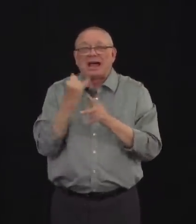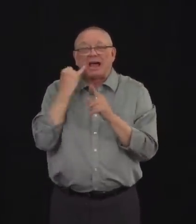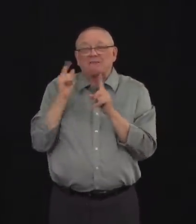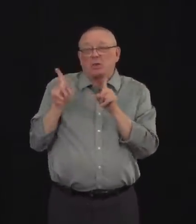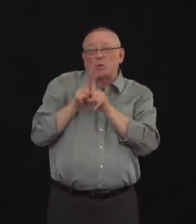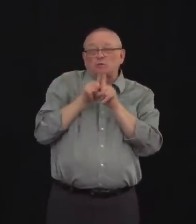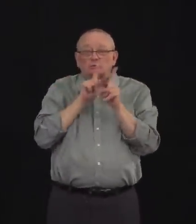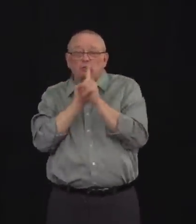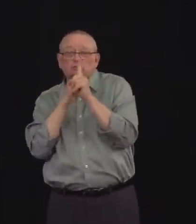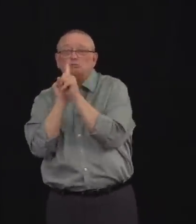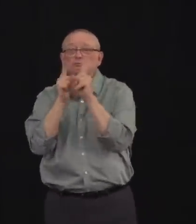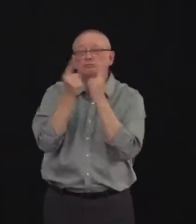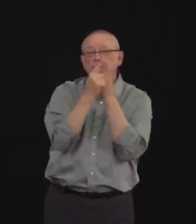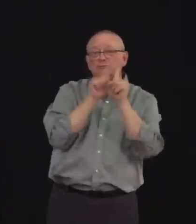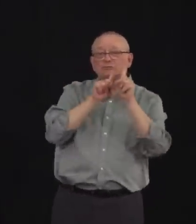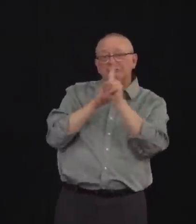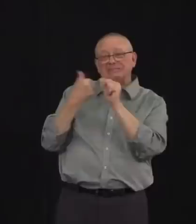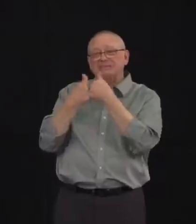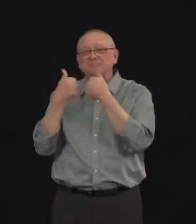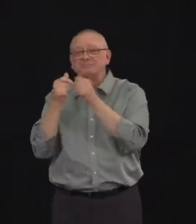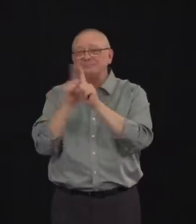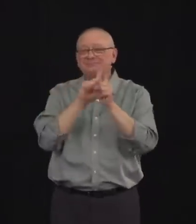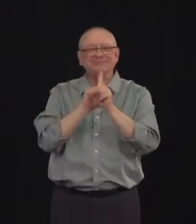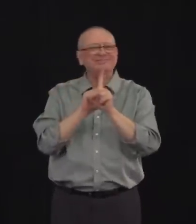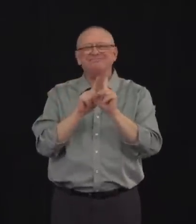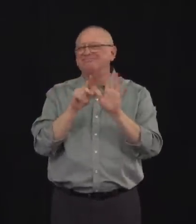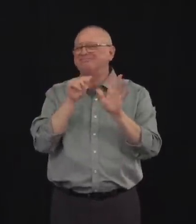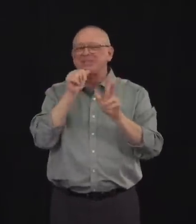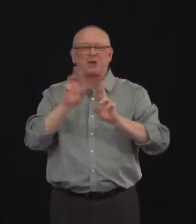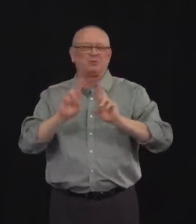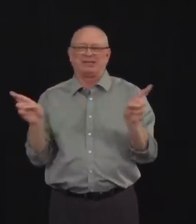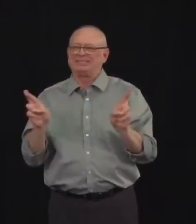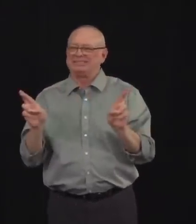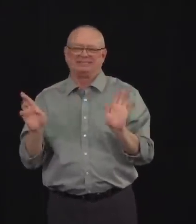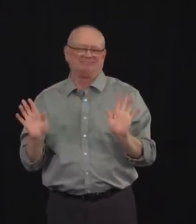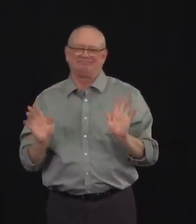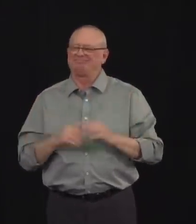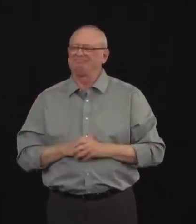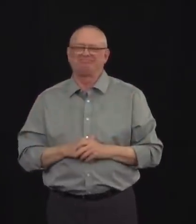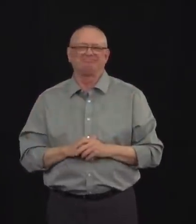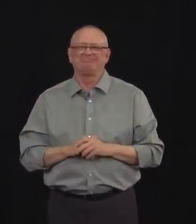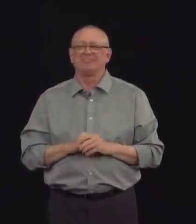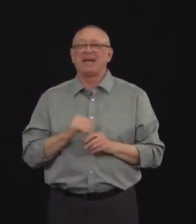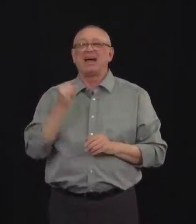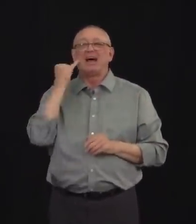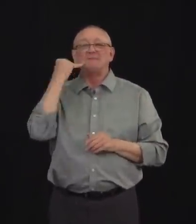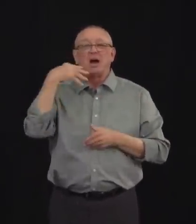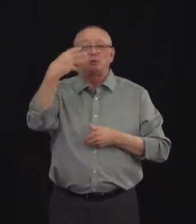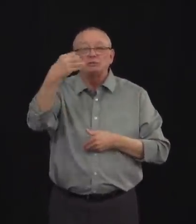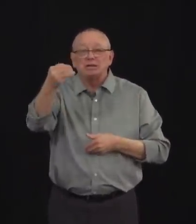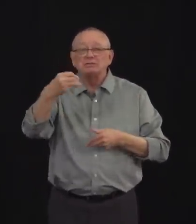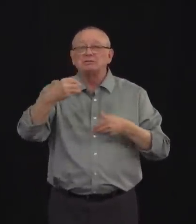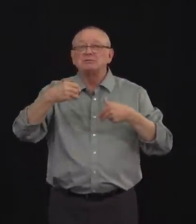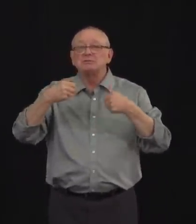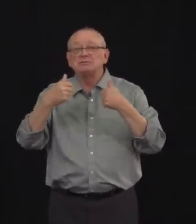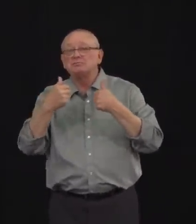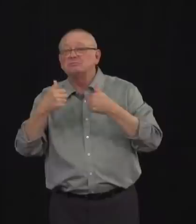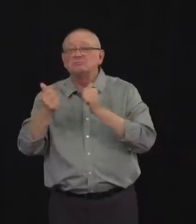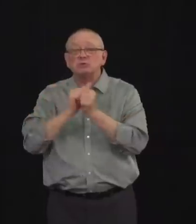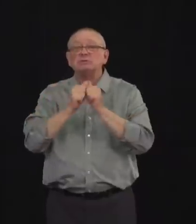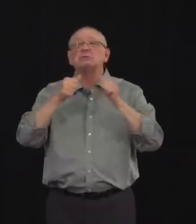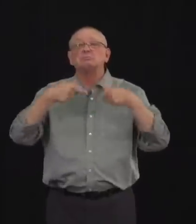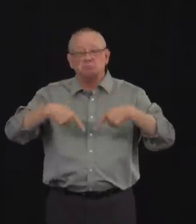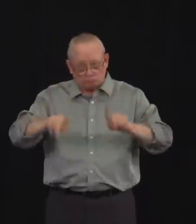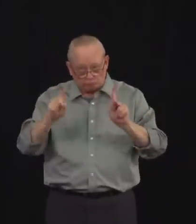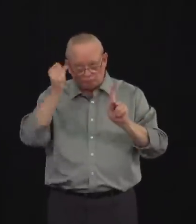are not yet permitted in Stage 1. Non-contact outdoor activities can proceed, with measures in place to